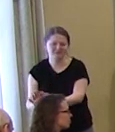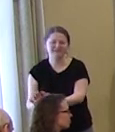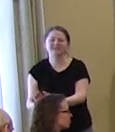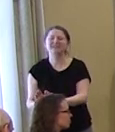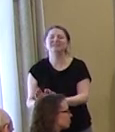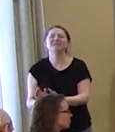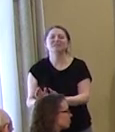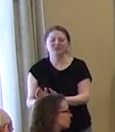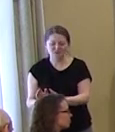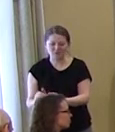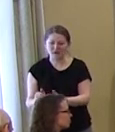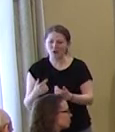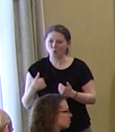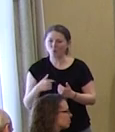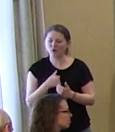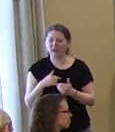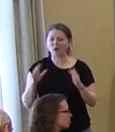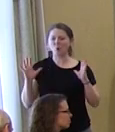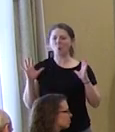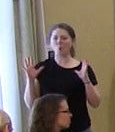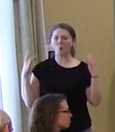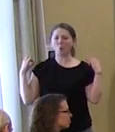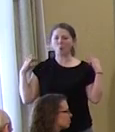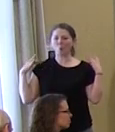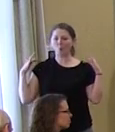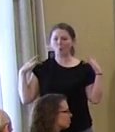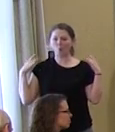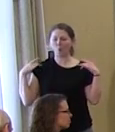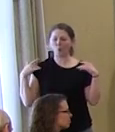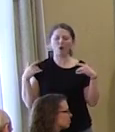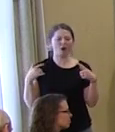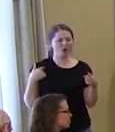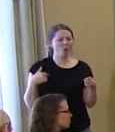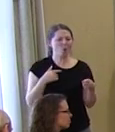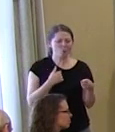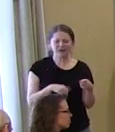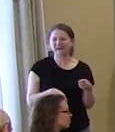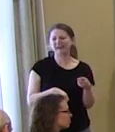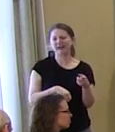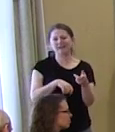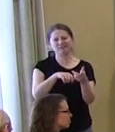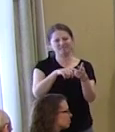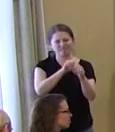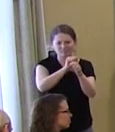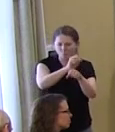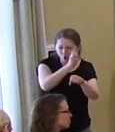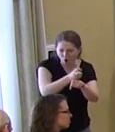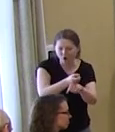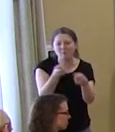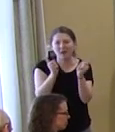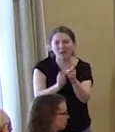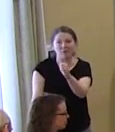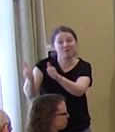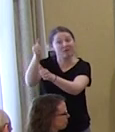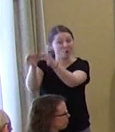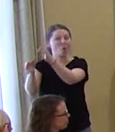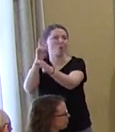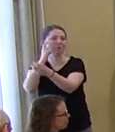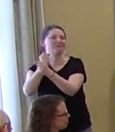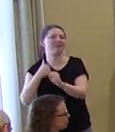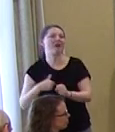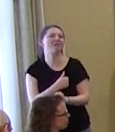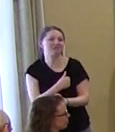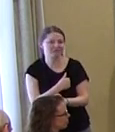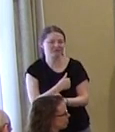sort of taken a back seat and said, you know, we can do our litigation and put our cases on, but the court will save us. And you can see that